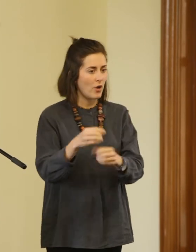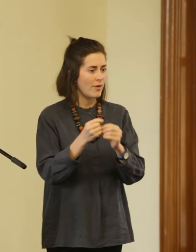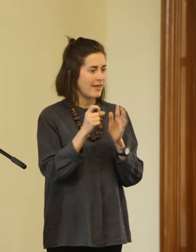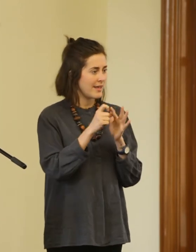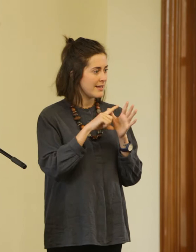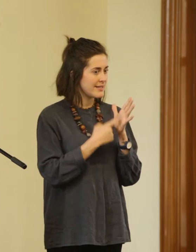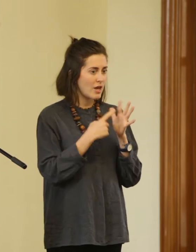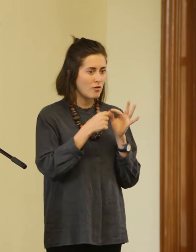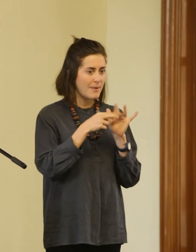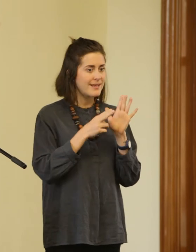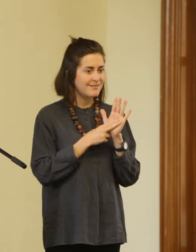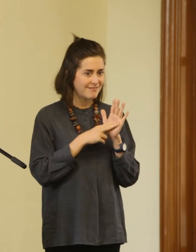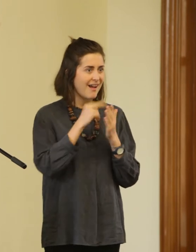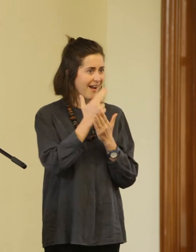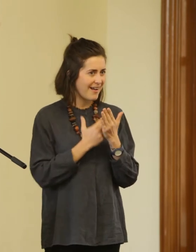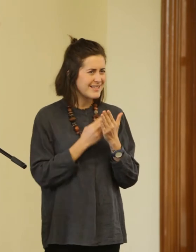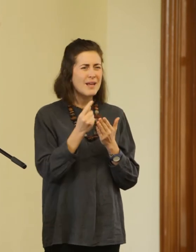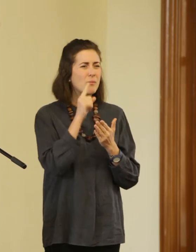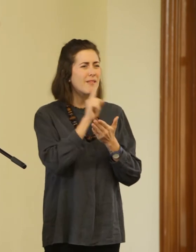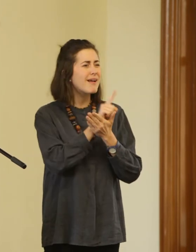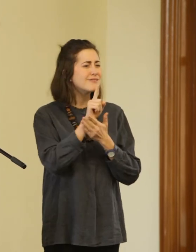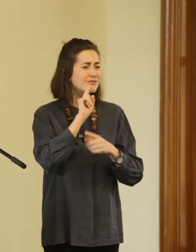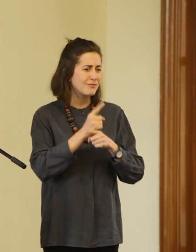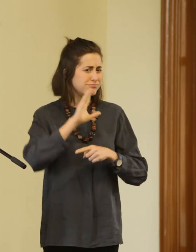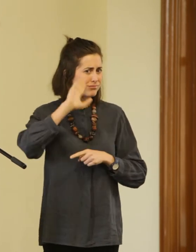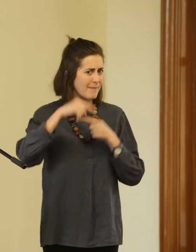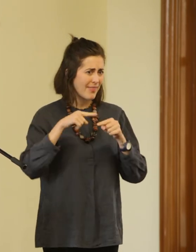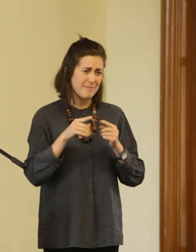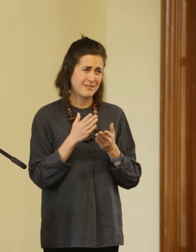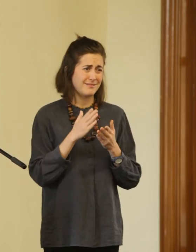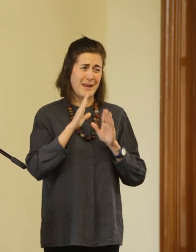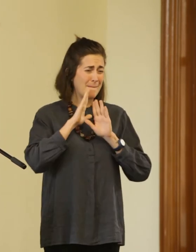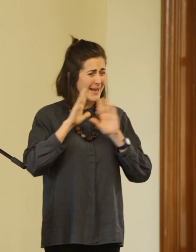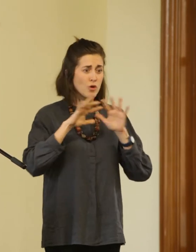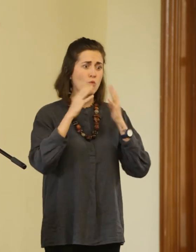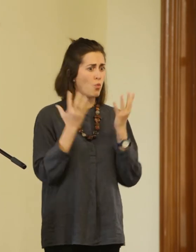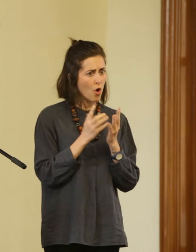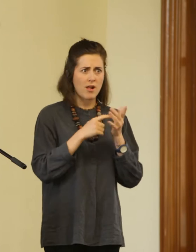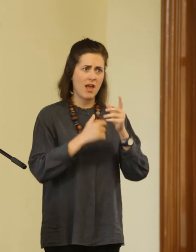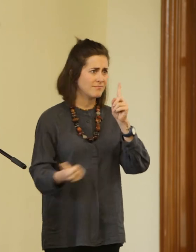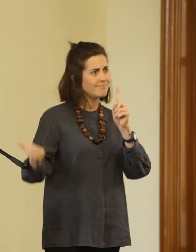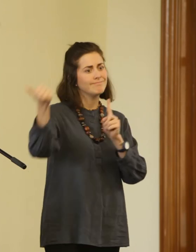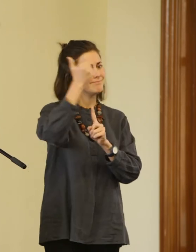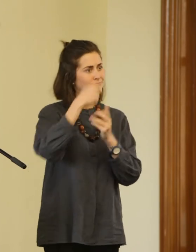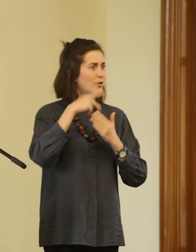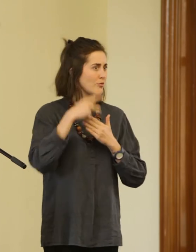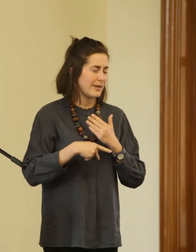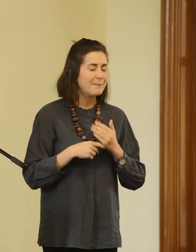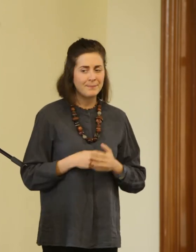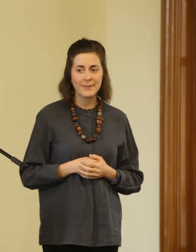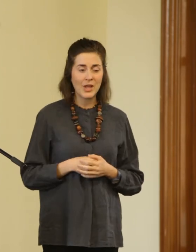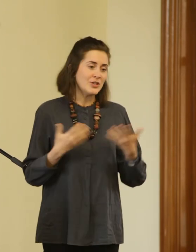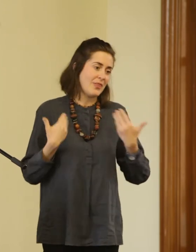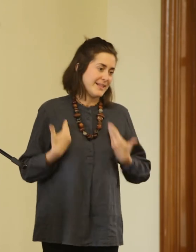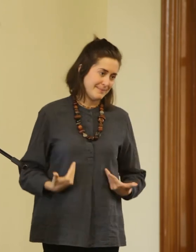about with Bo McCafferty later today. It's an unbelievable world class program so I do go and hear about that. So that's